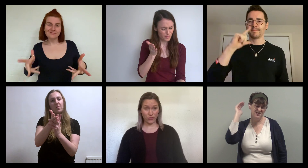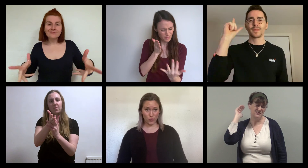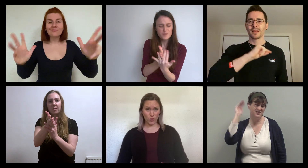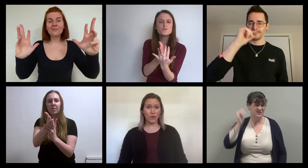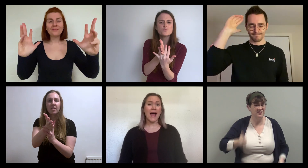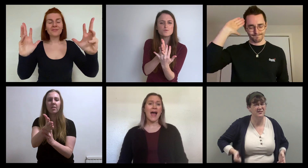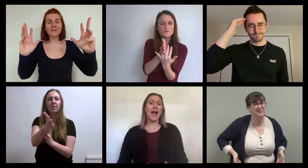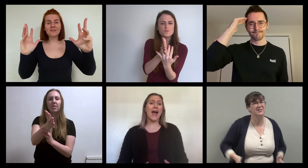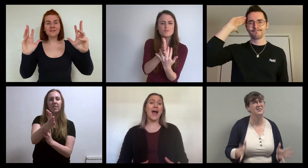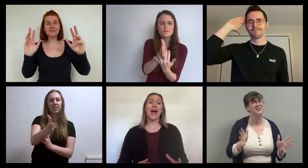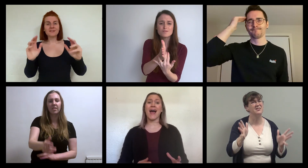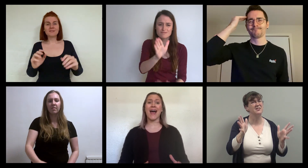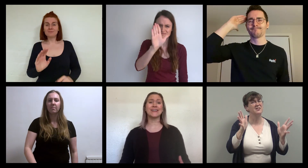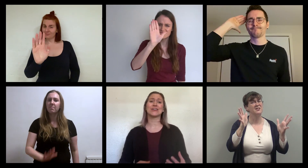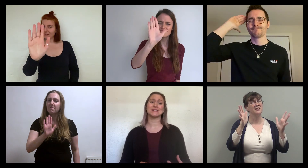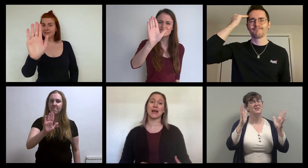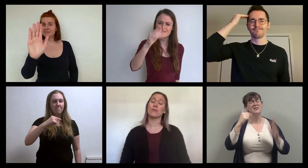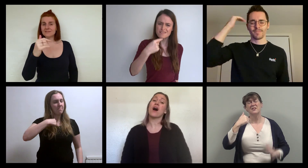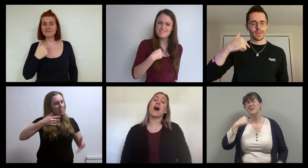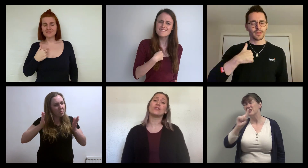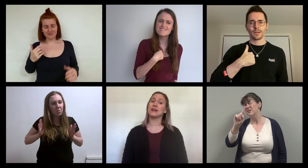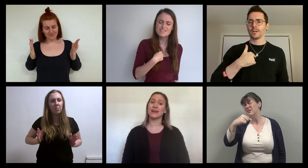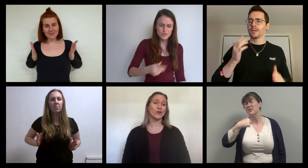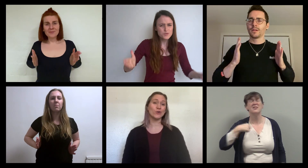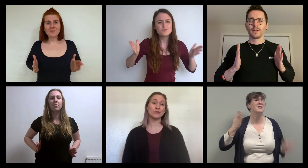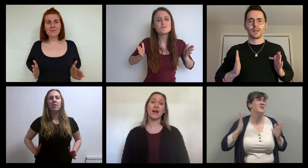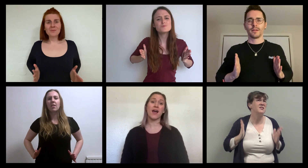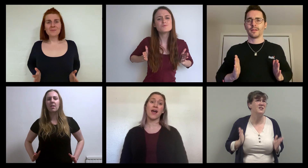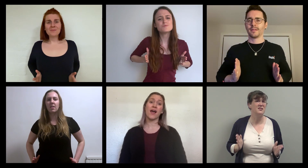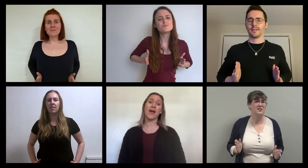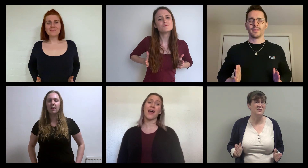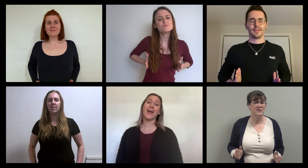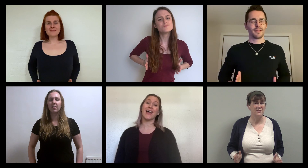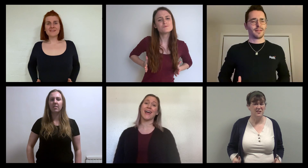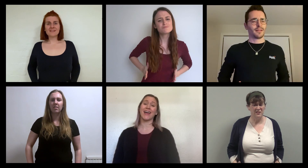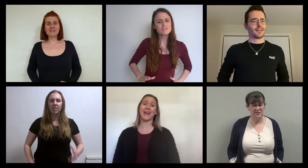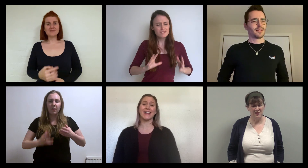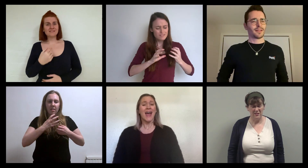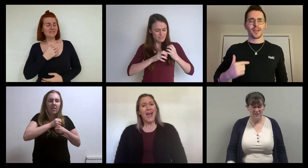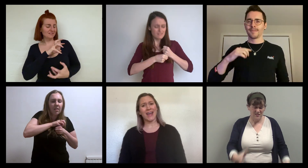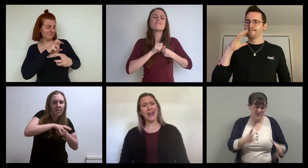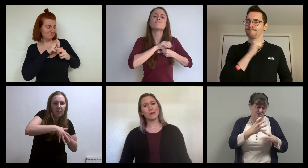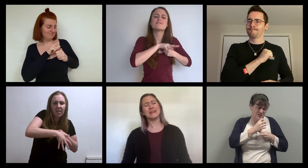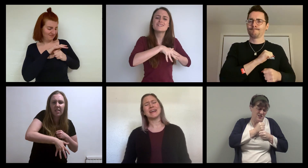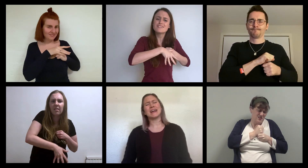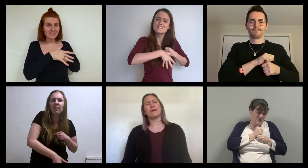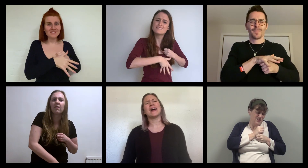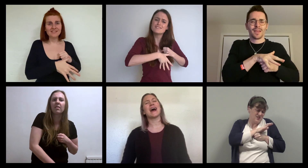through it Cause I'm only human And I bleed when I